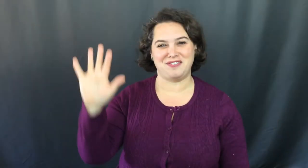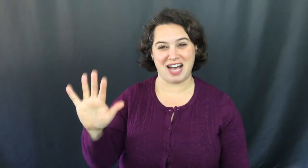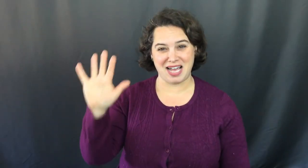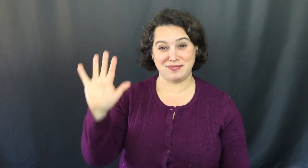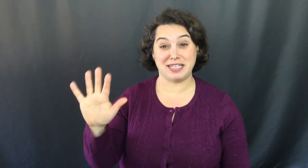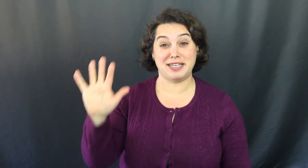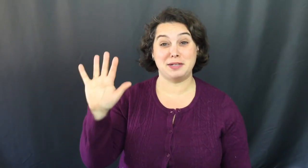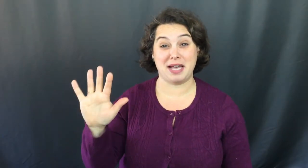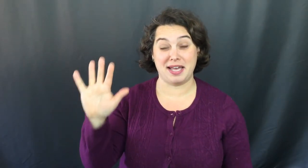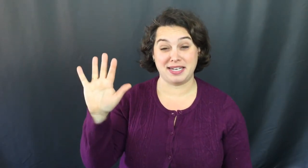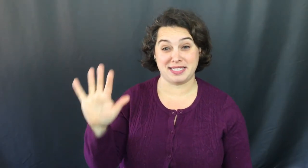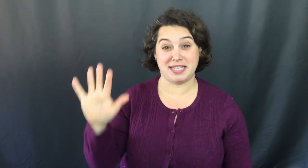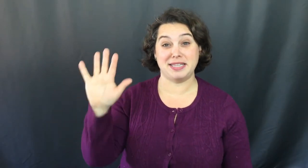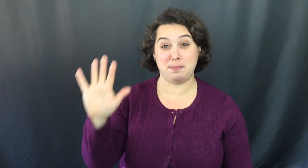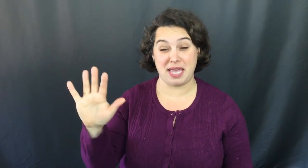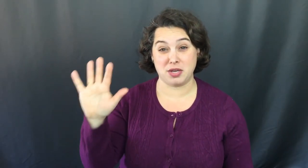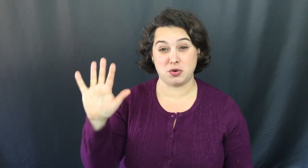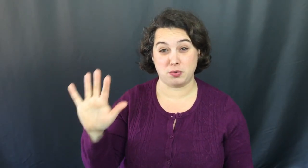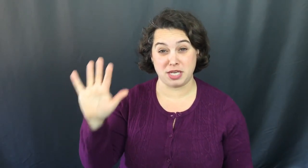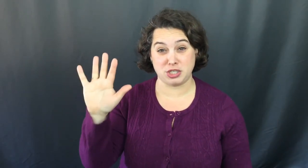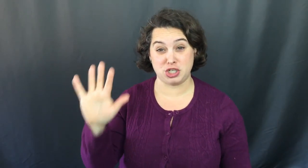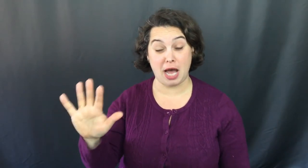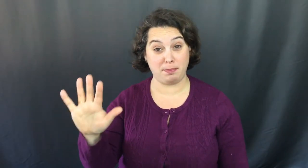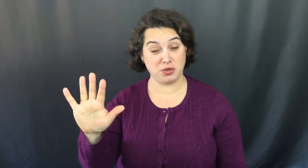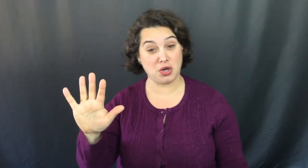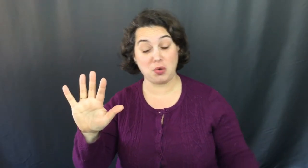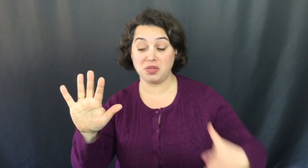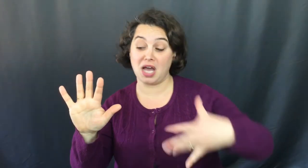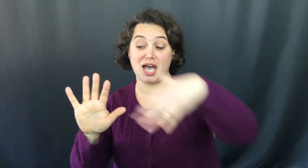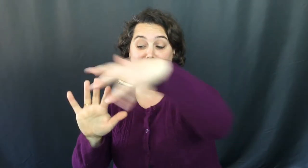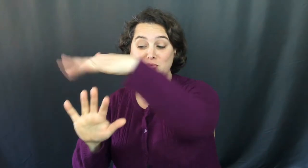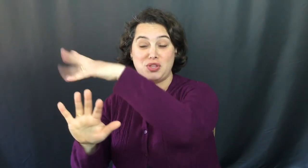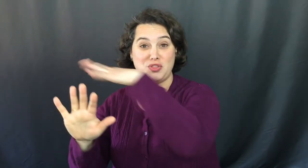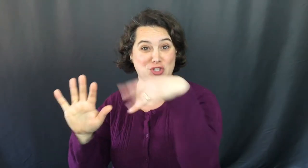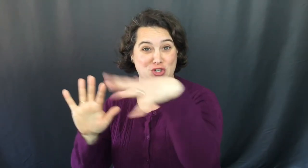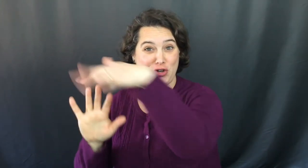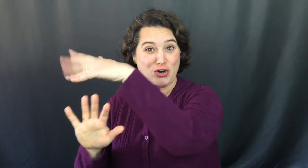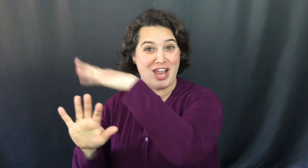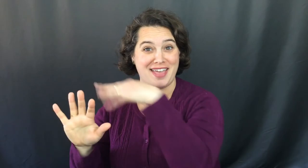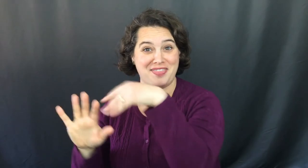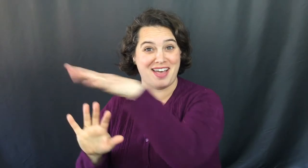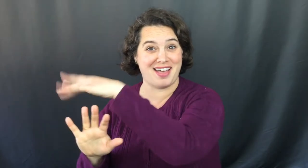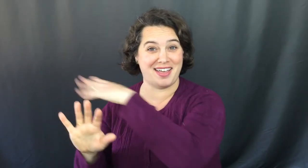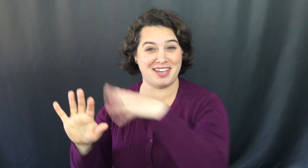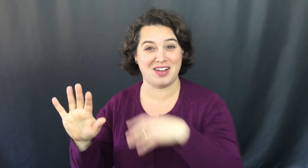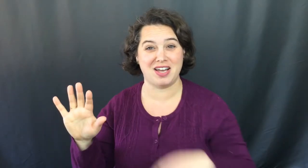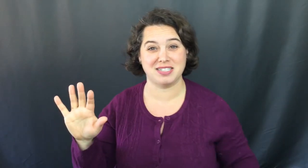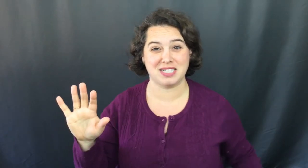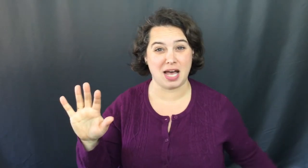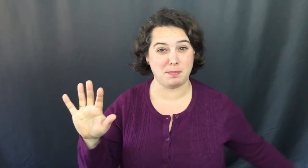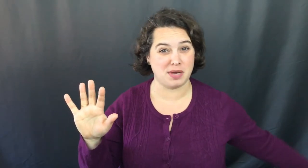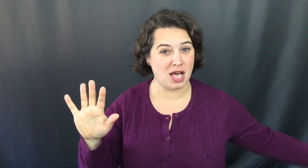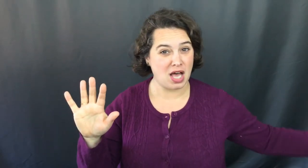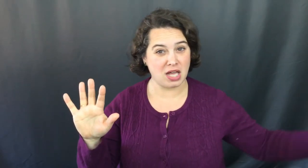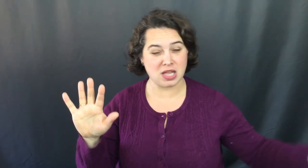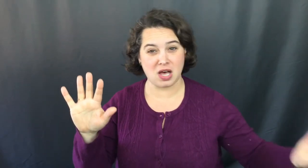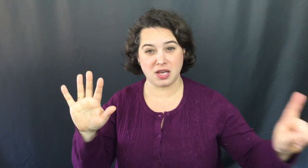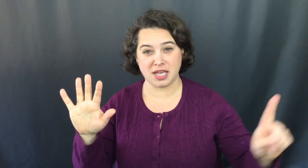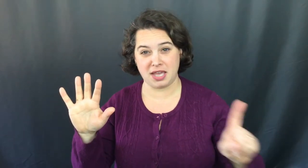Five little bunnies in the bakery shop, you know, the kind with the sugar and the honey on top. Along came